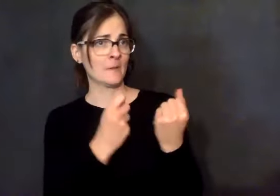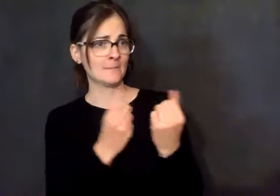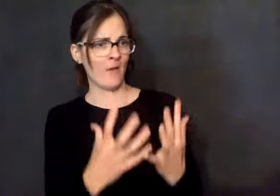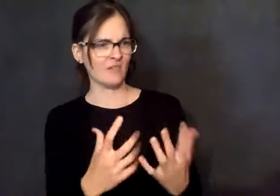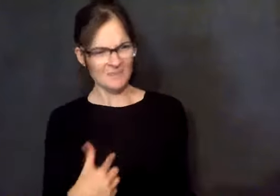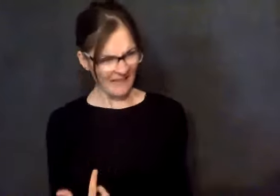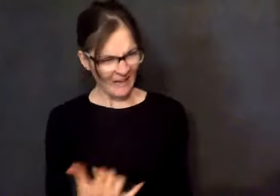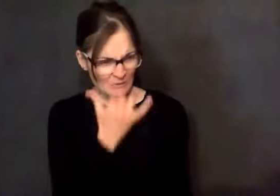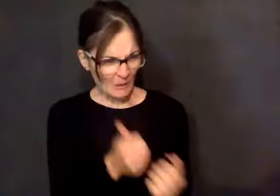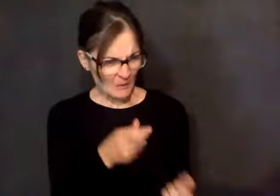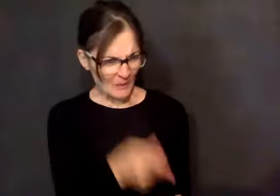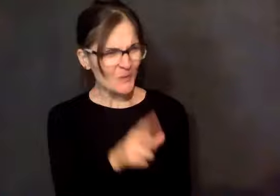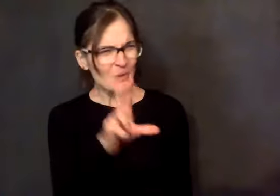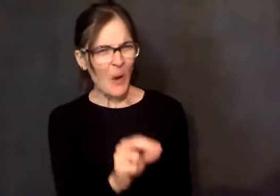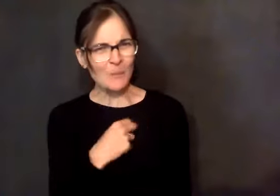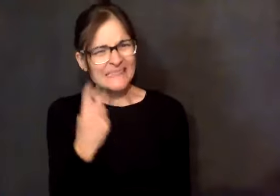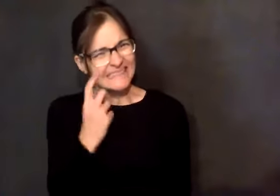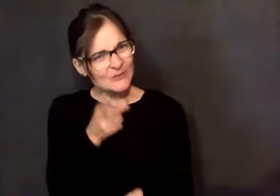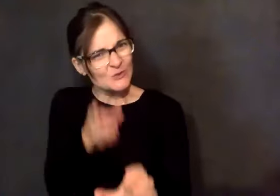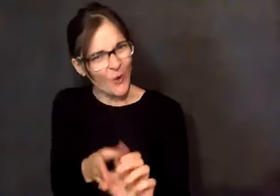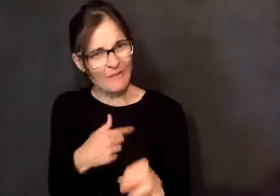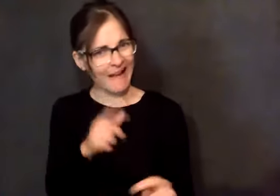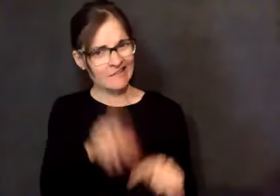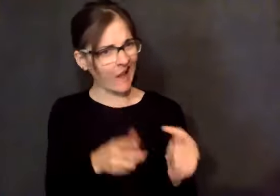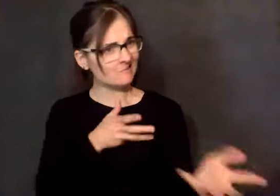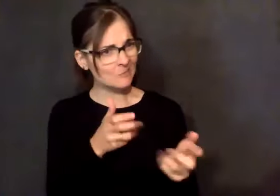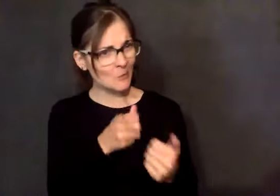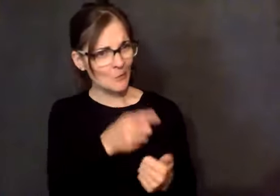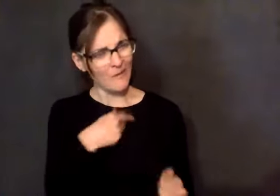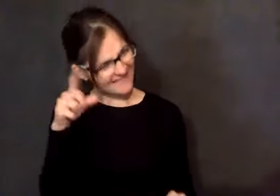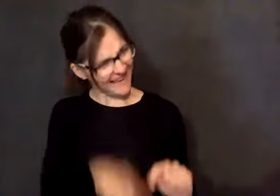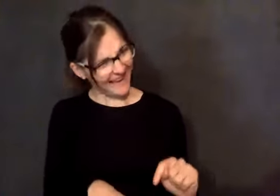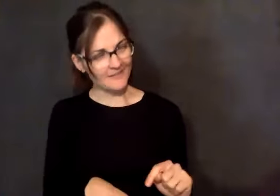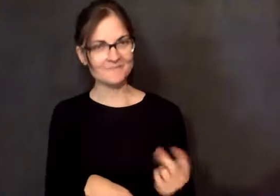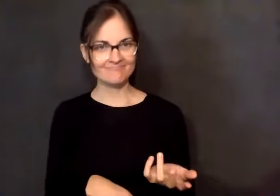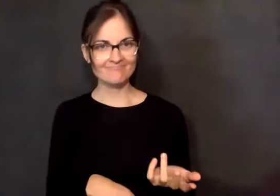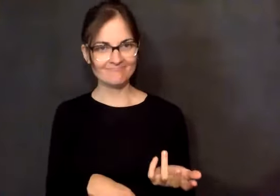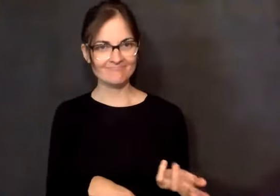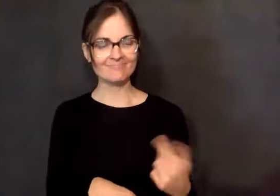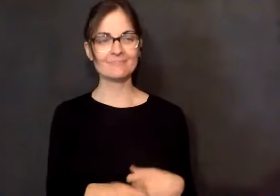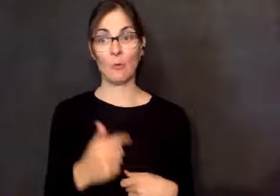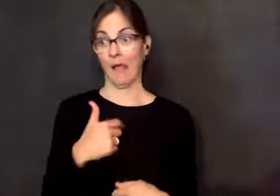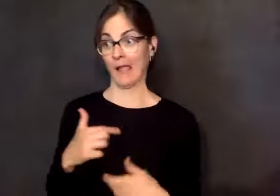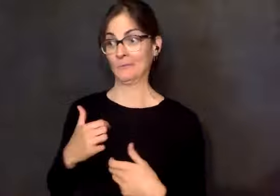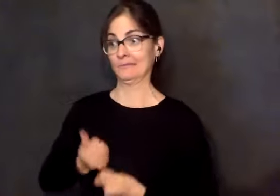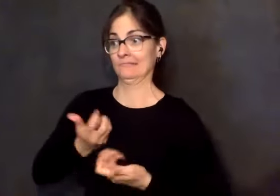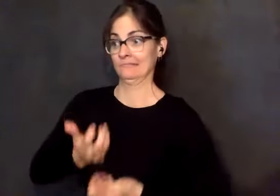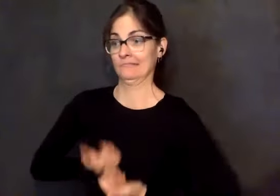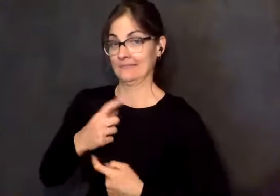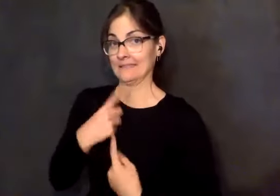sponsor? I said, oh, what is the matter with you? I haven't been here long enough. I don't have anything to give anybody. And